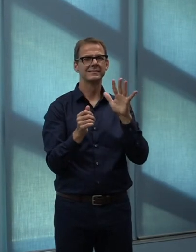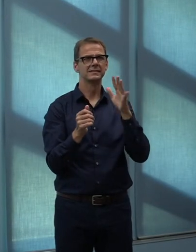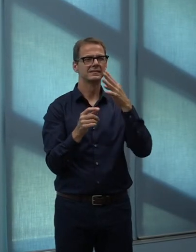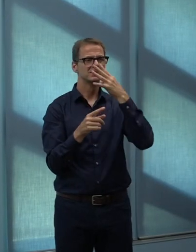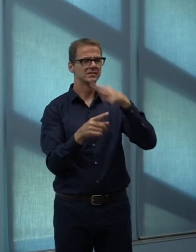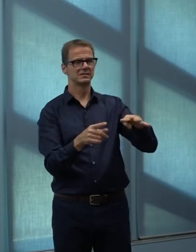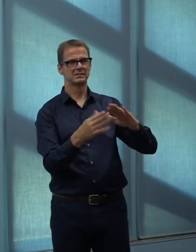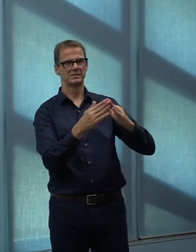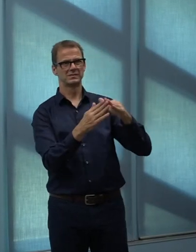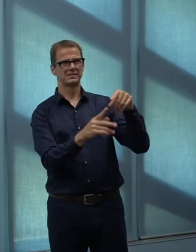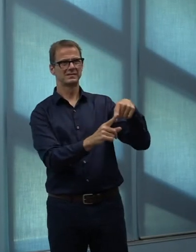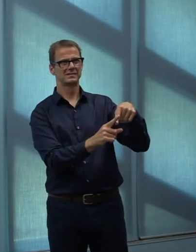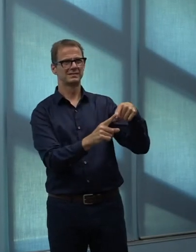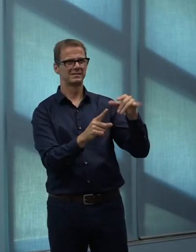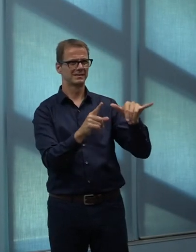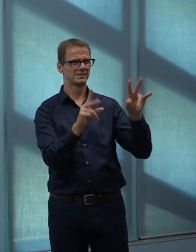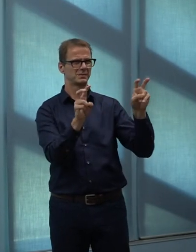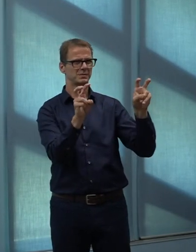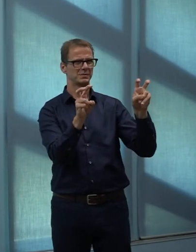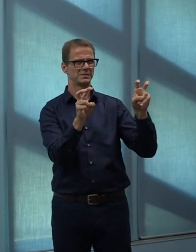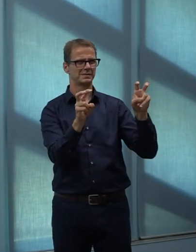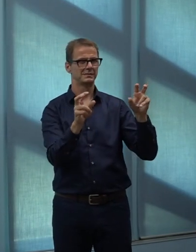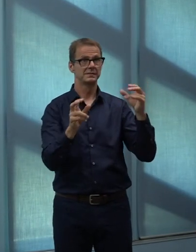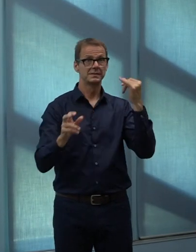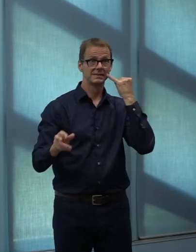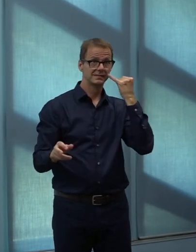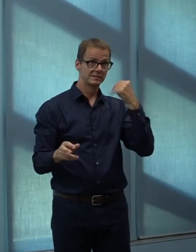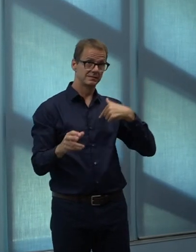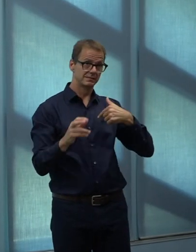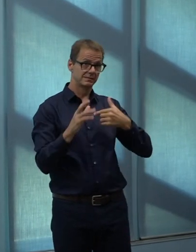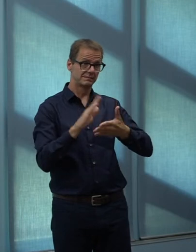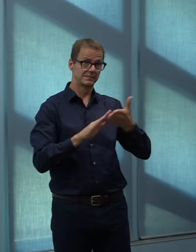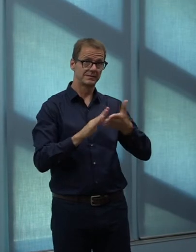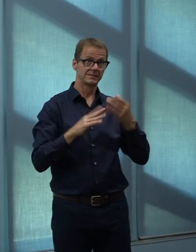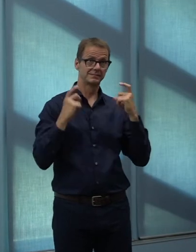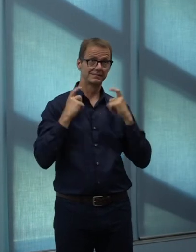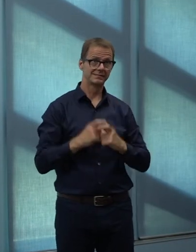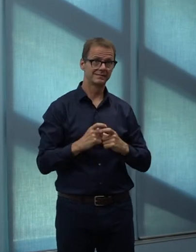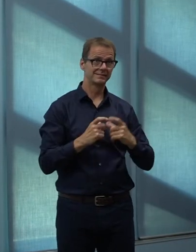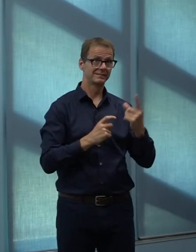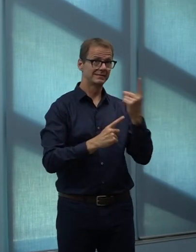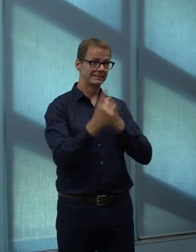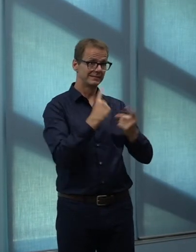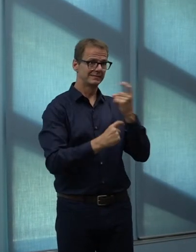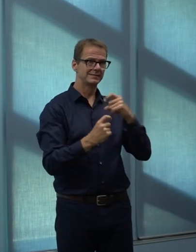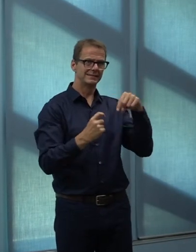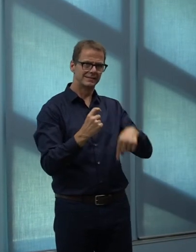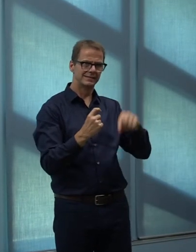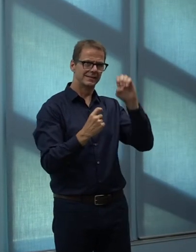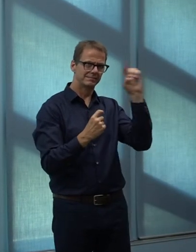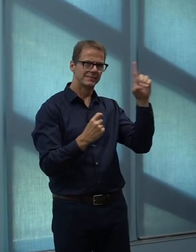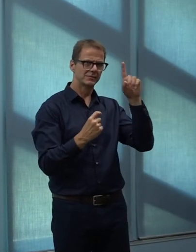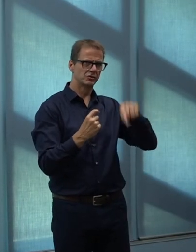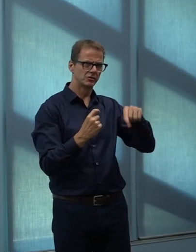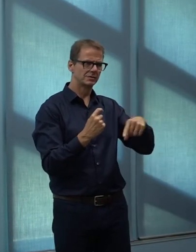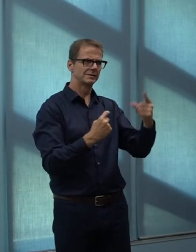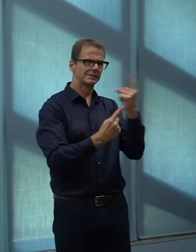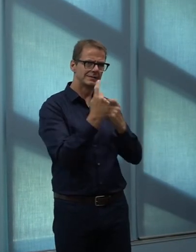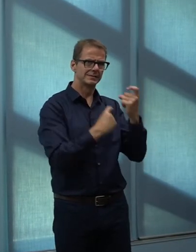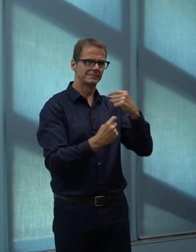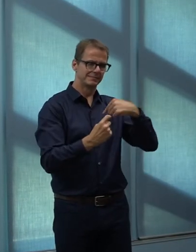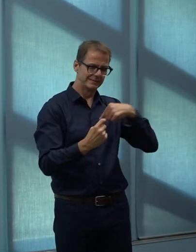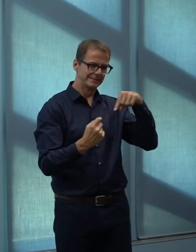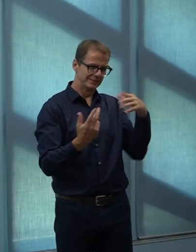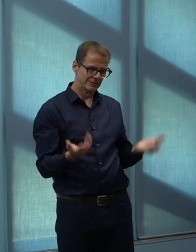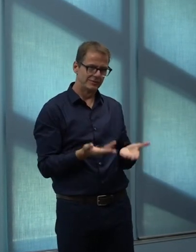The government has a different view. But 95% of municipal delegates last week said we have a different